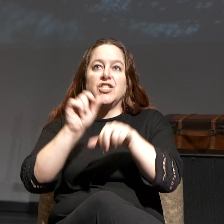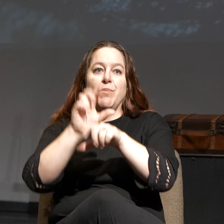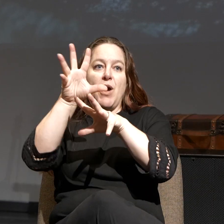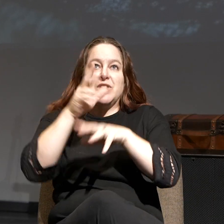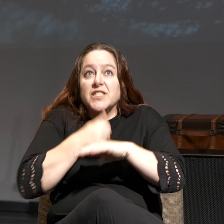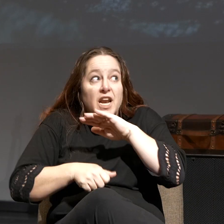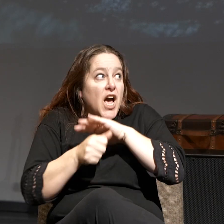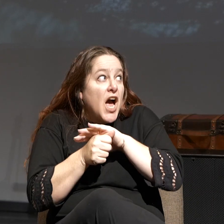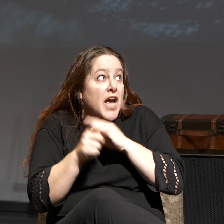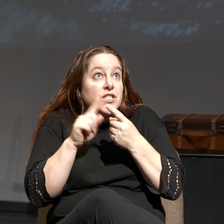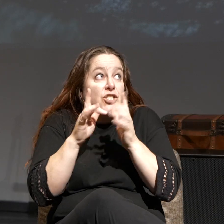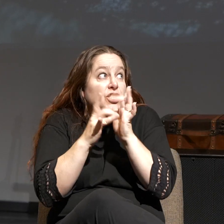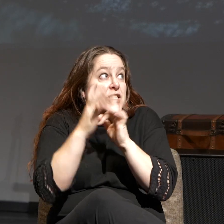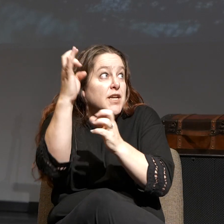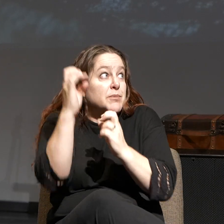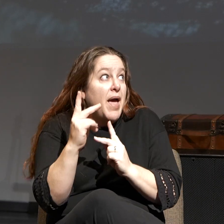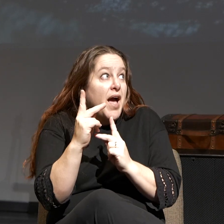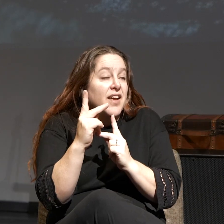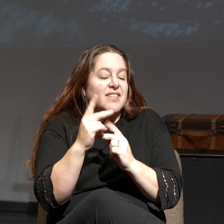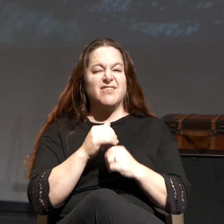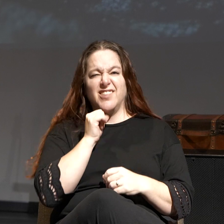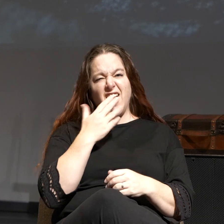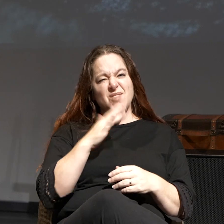Not a bad idea, actually. Anyway…